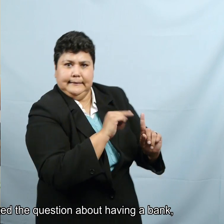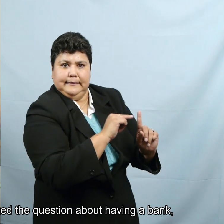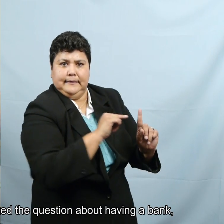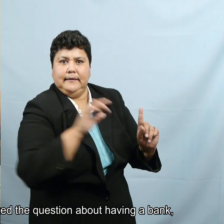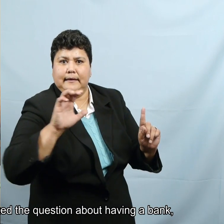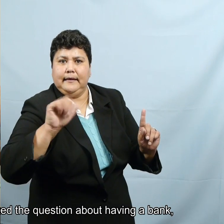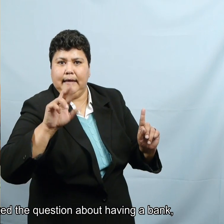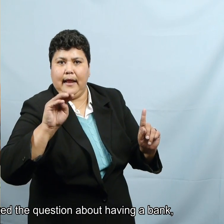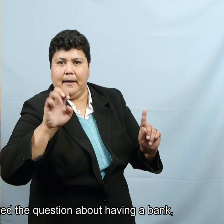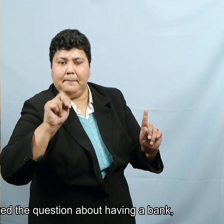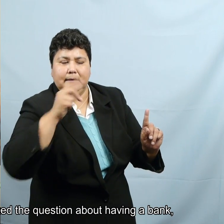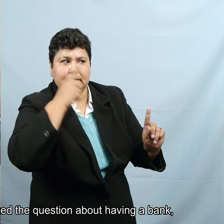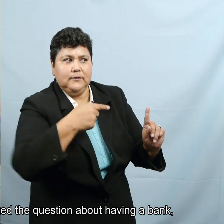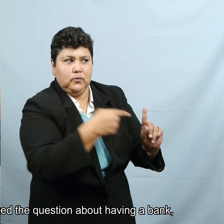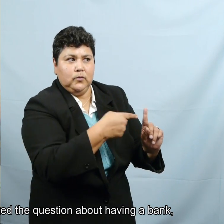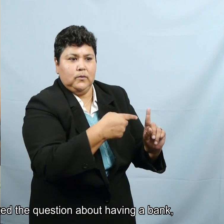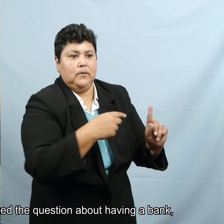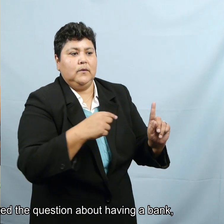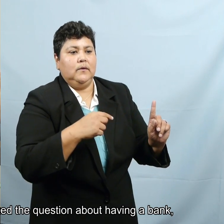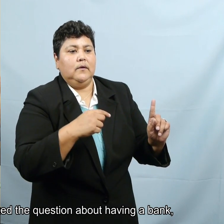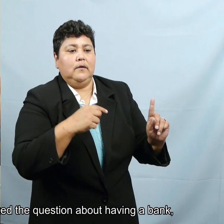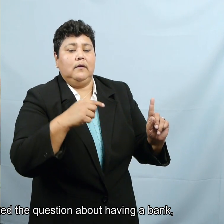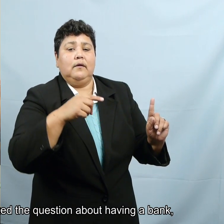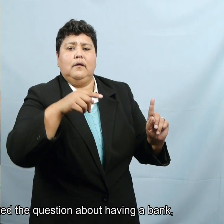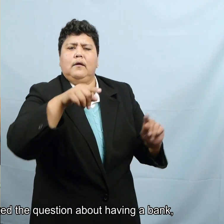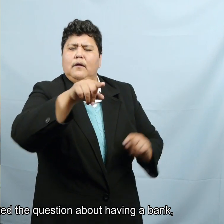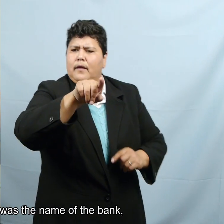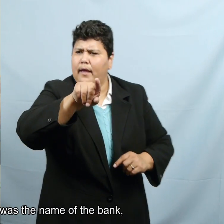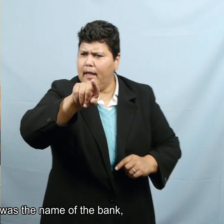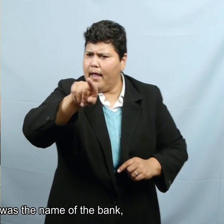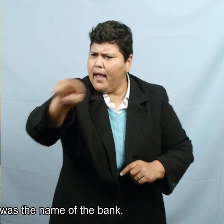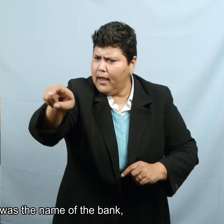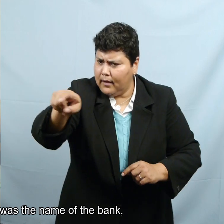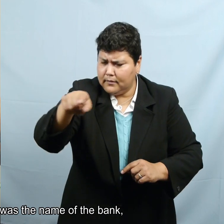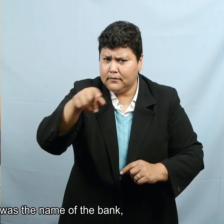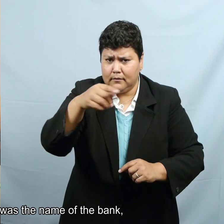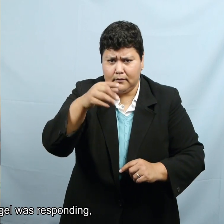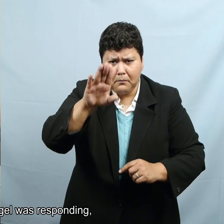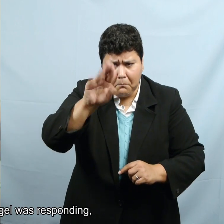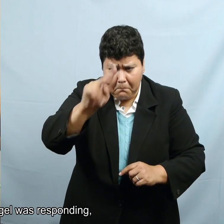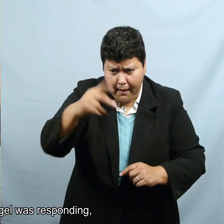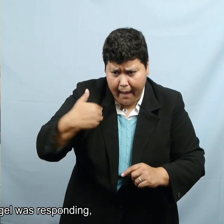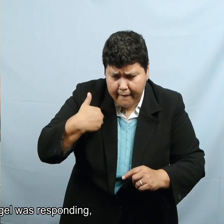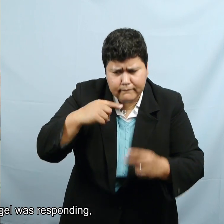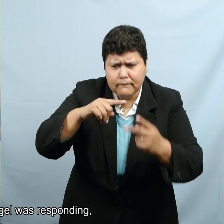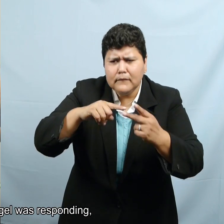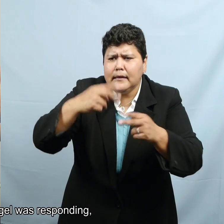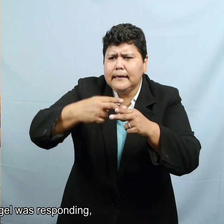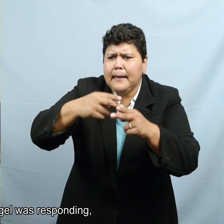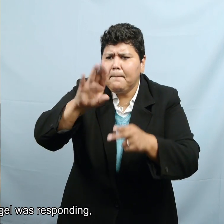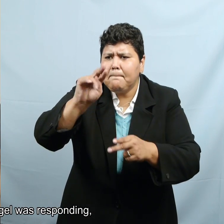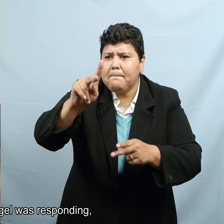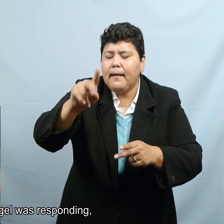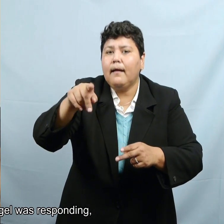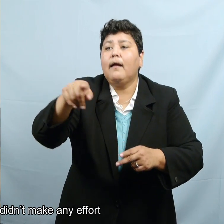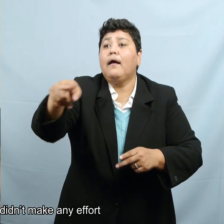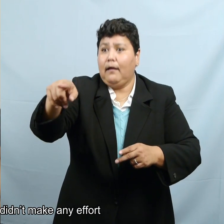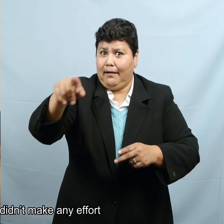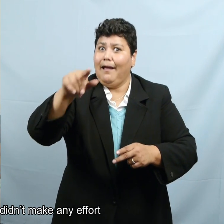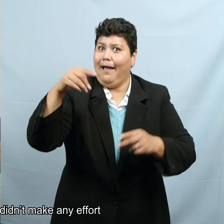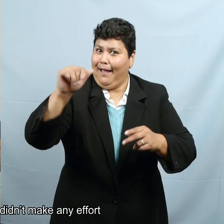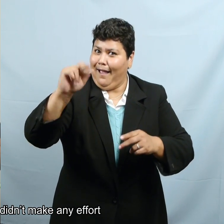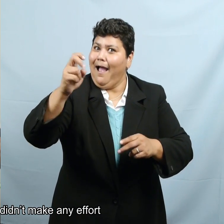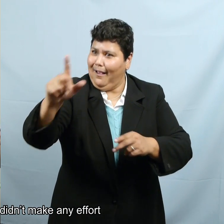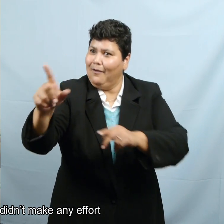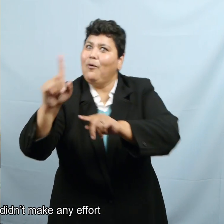So when he was asked the question about having a bank and what was the name of the bank, Angel was responding,